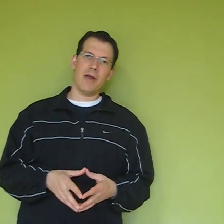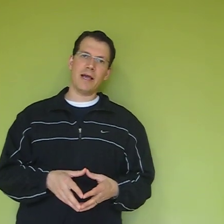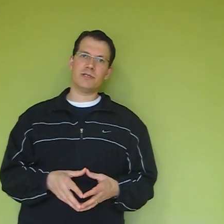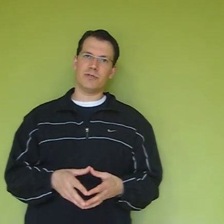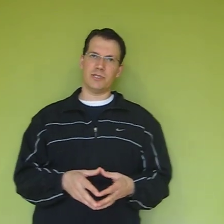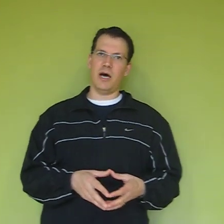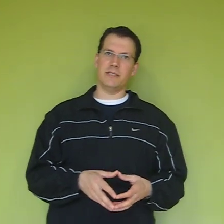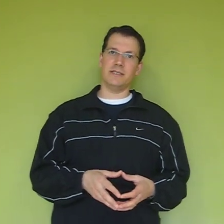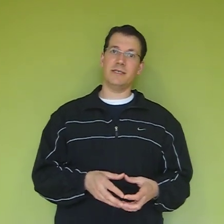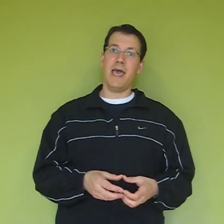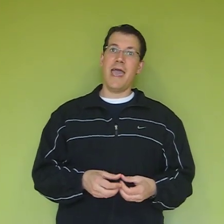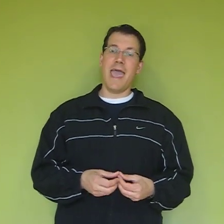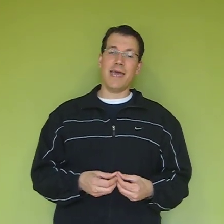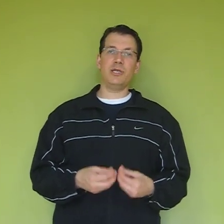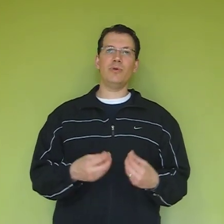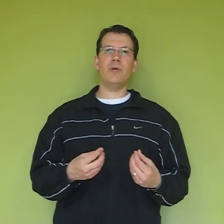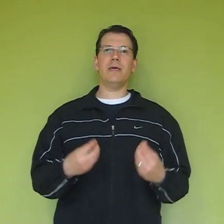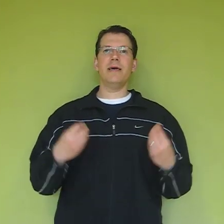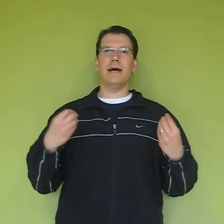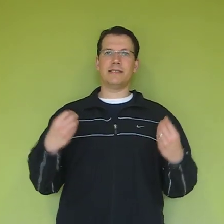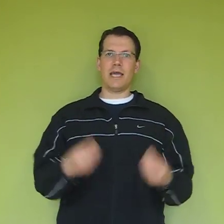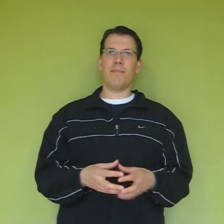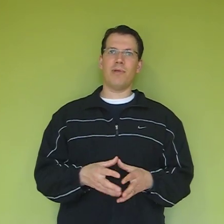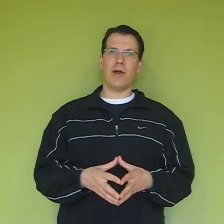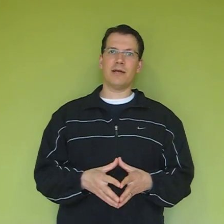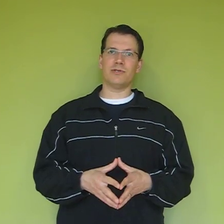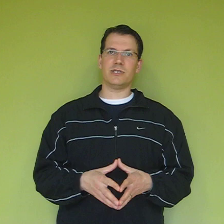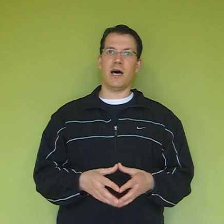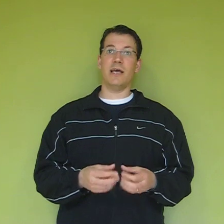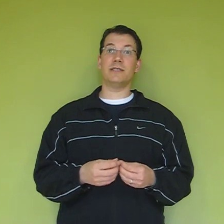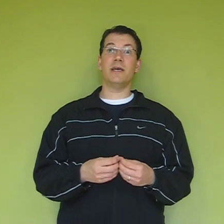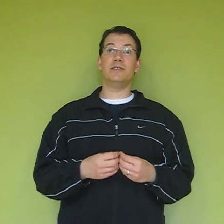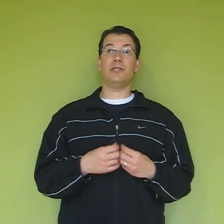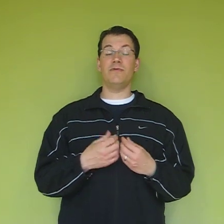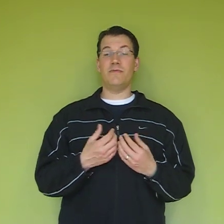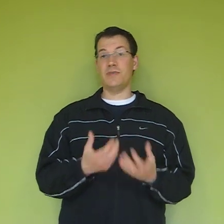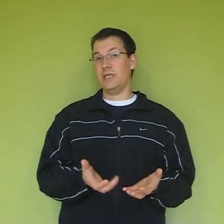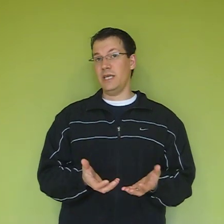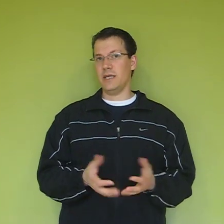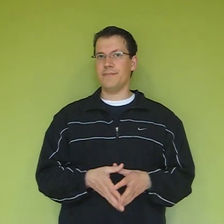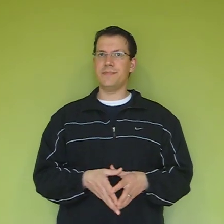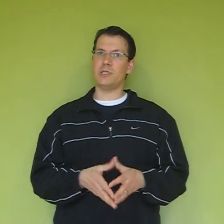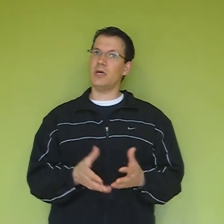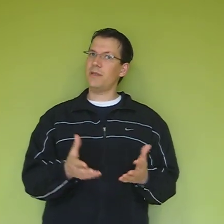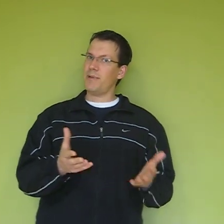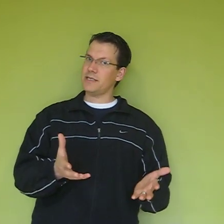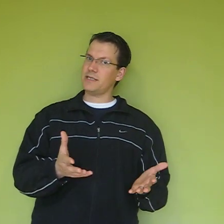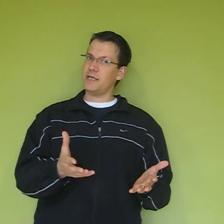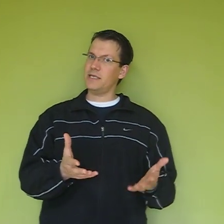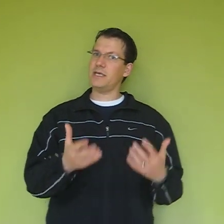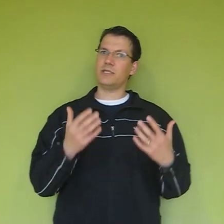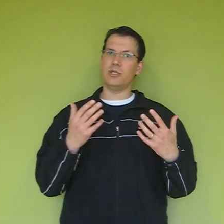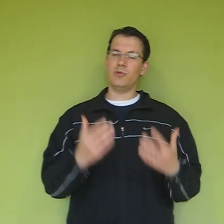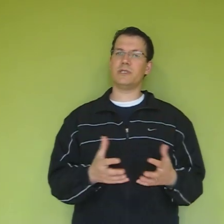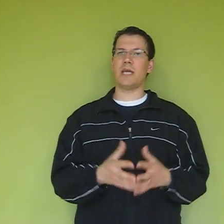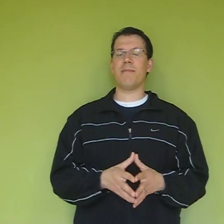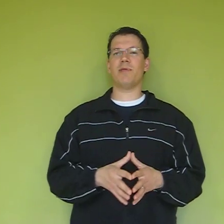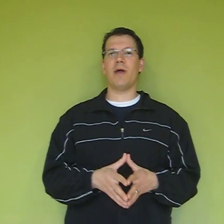exercises and doing a scapular exercise to fatigue. It's not the best idea to do a scapular